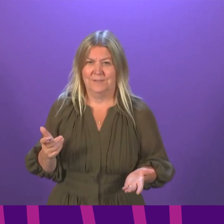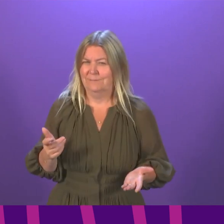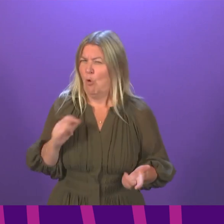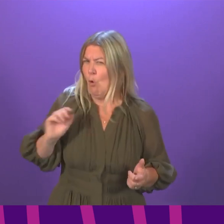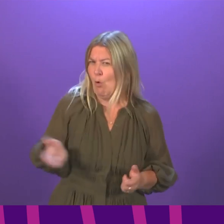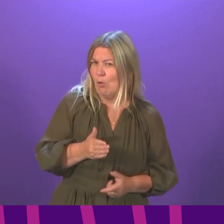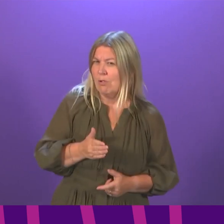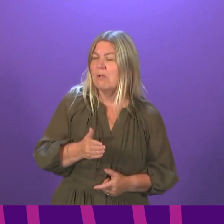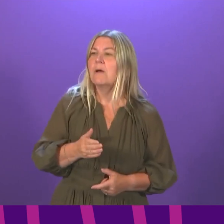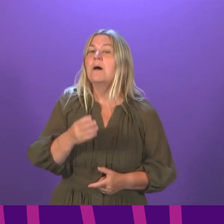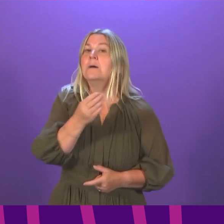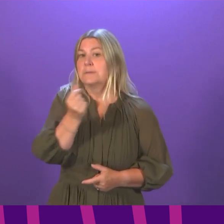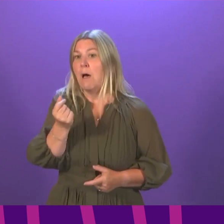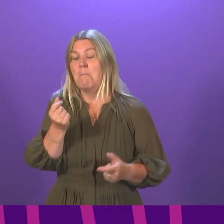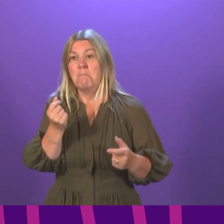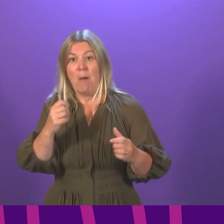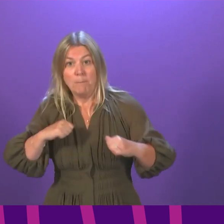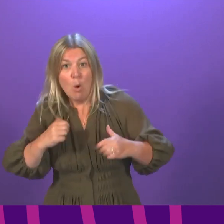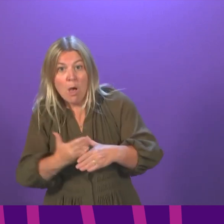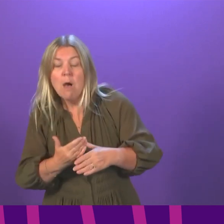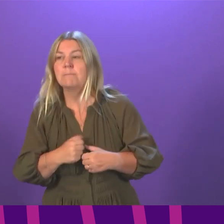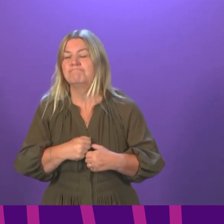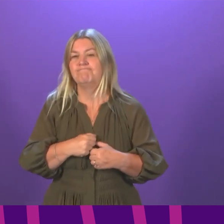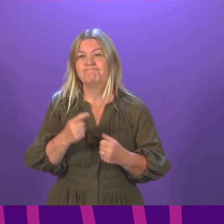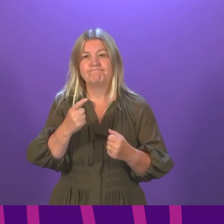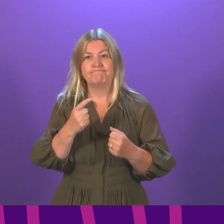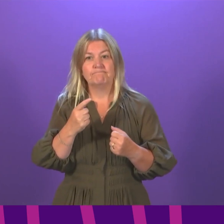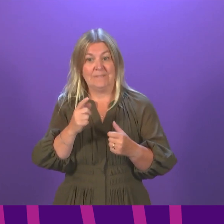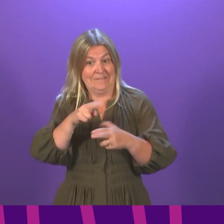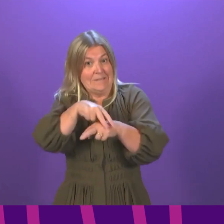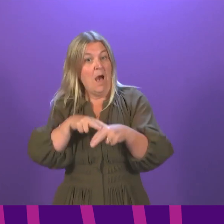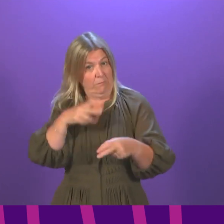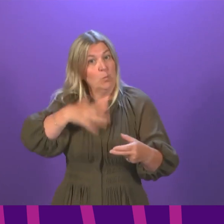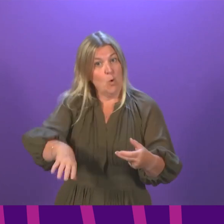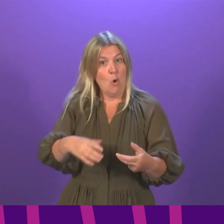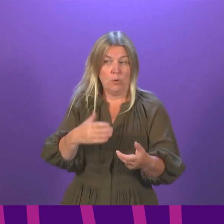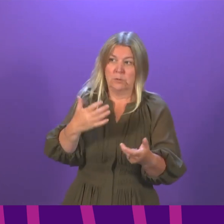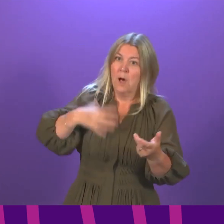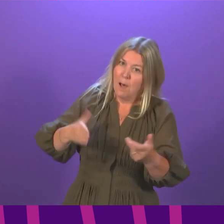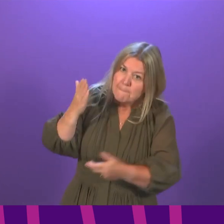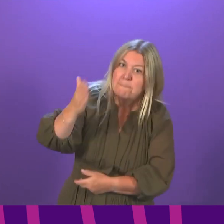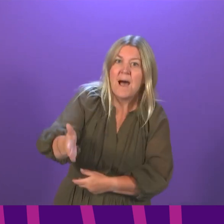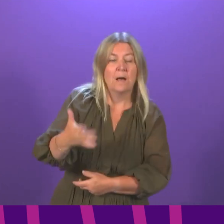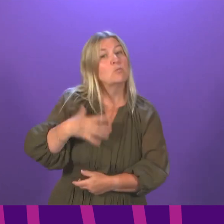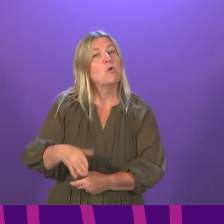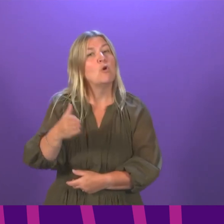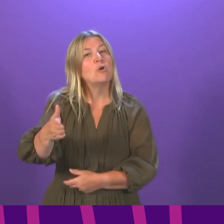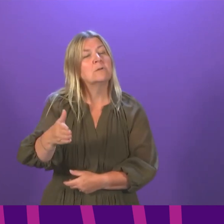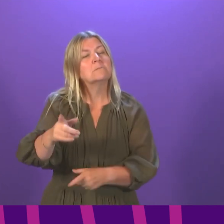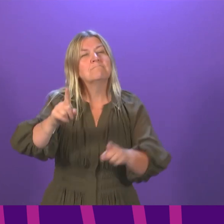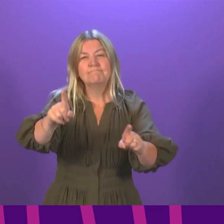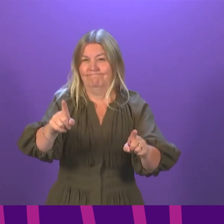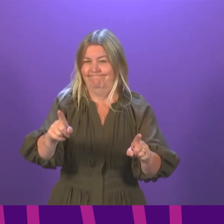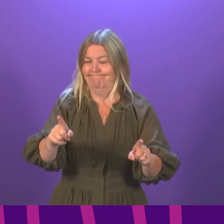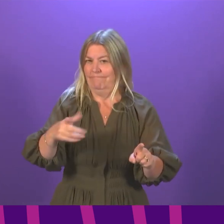some workers now will be keen to get back to the office. We have got to make sure we do this at the right pace. If we do not,